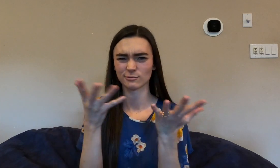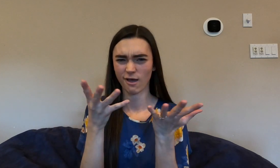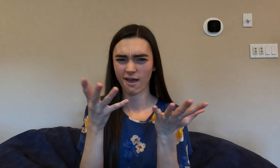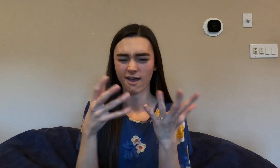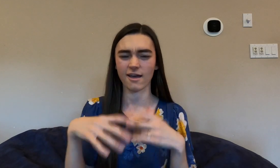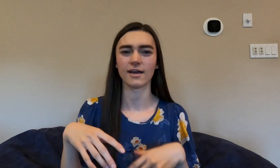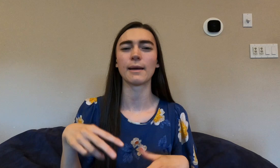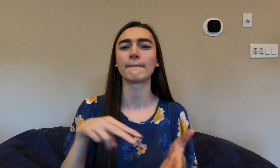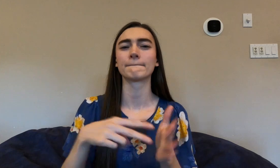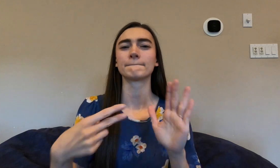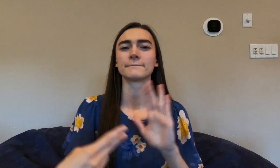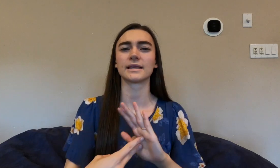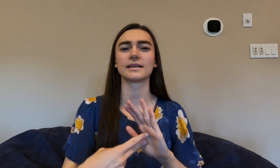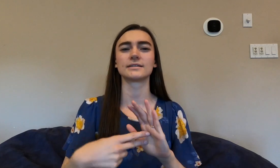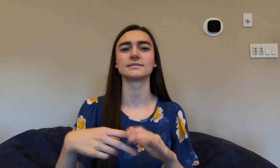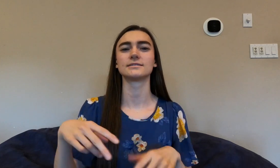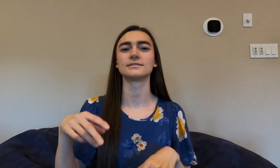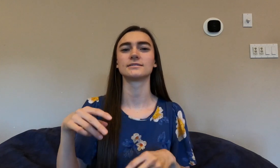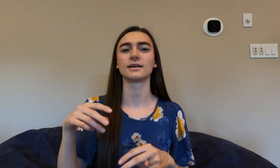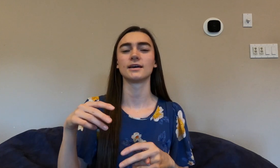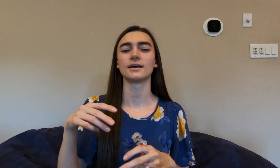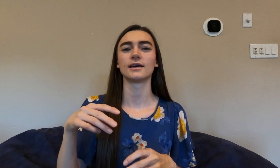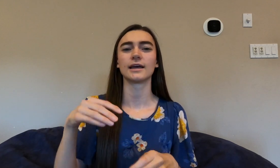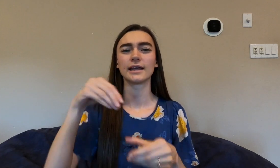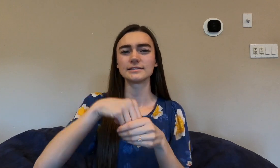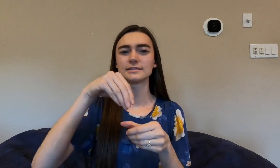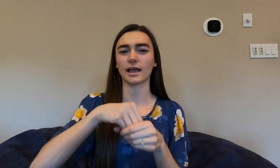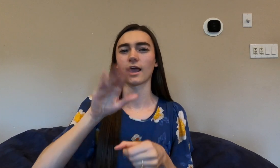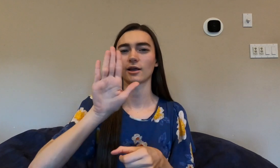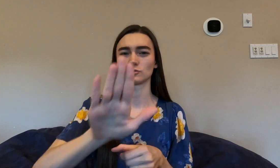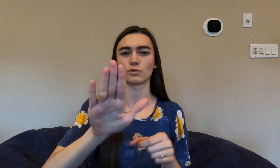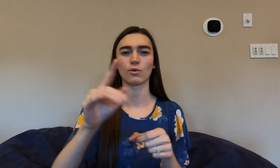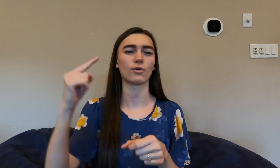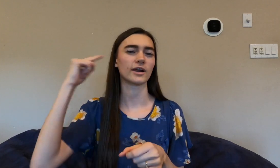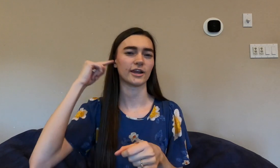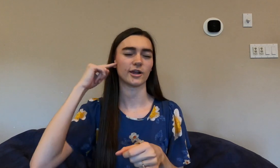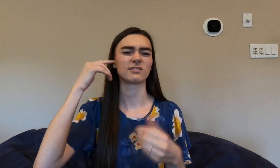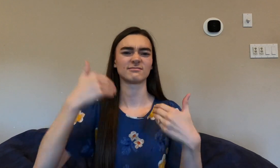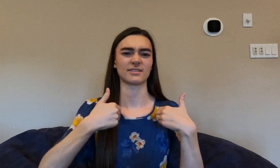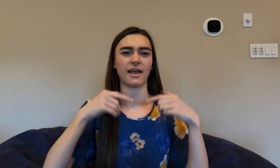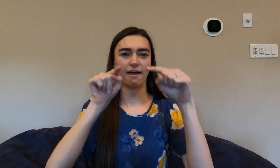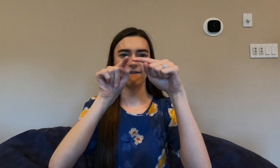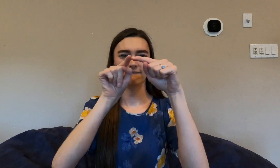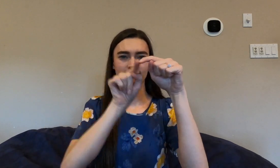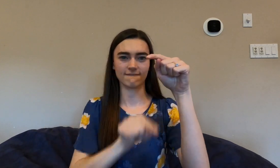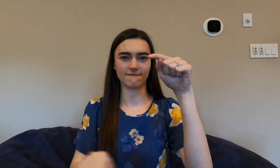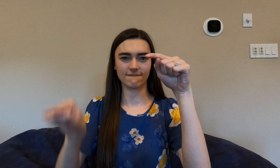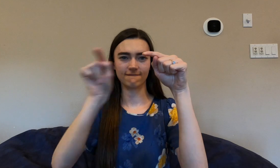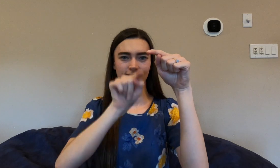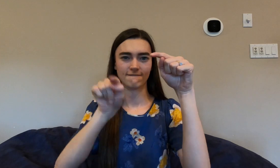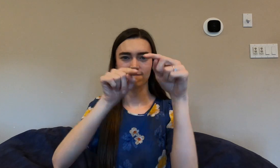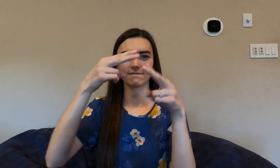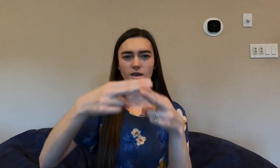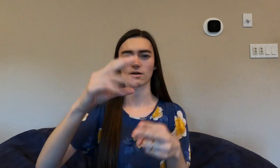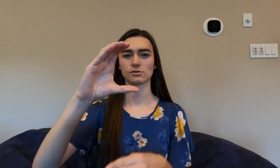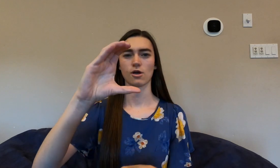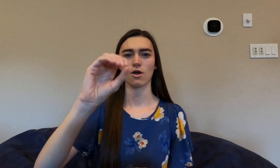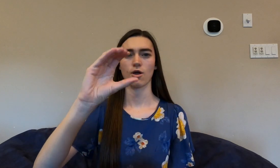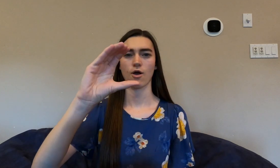Sensorineural hearing loss means that inside of your ear there is a cochlea